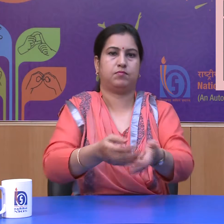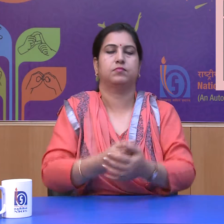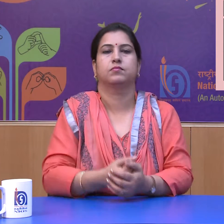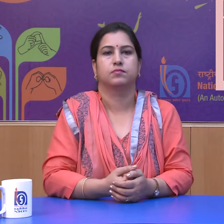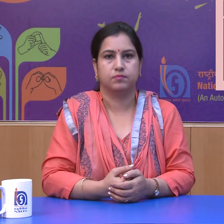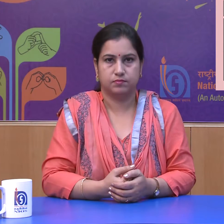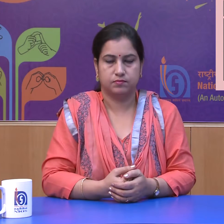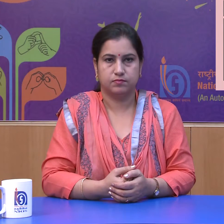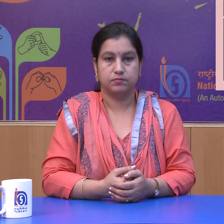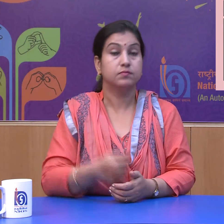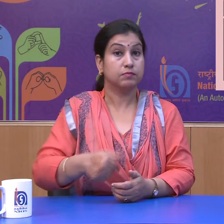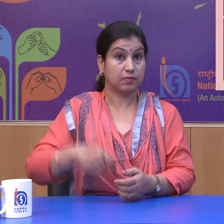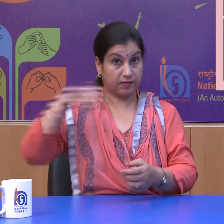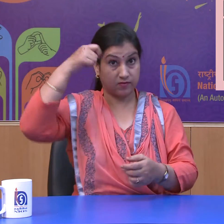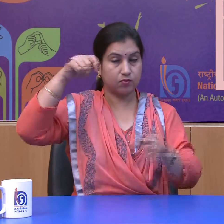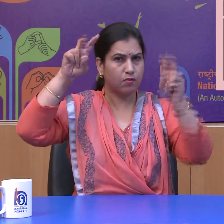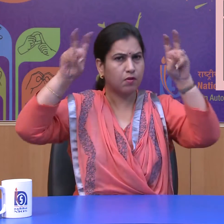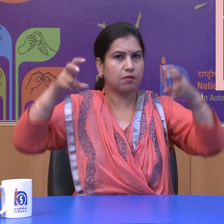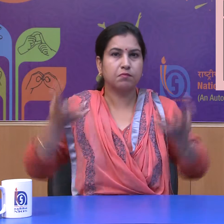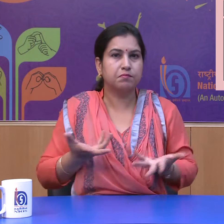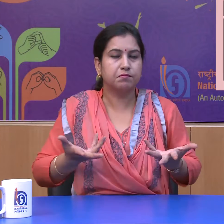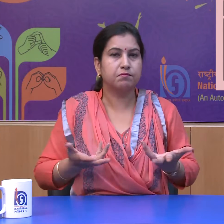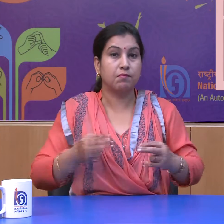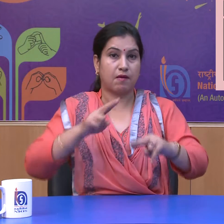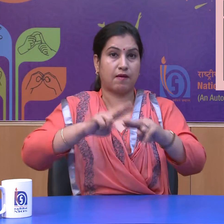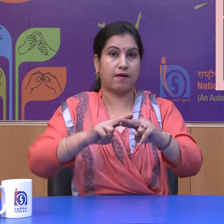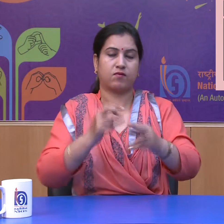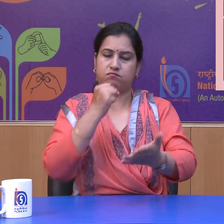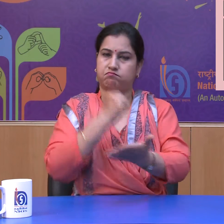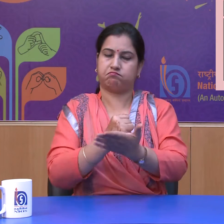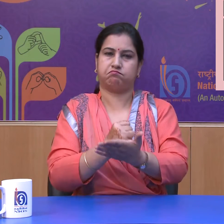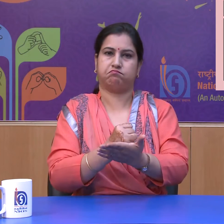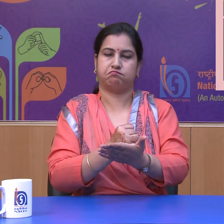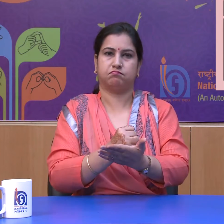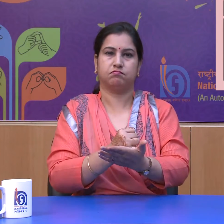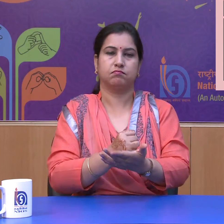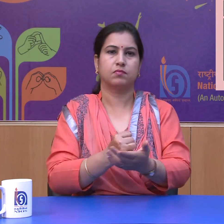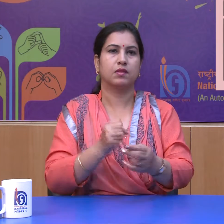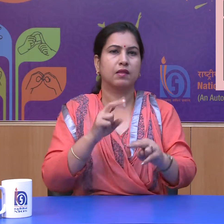The title of the lesson is Fundamental Rights and Fundamental Duties.